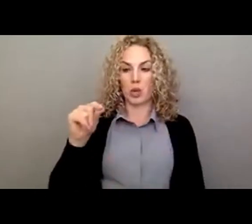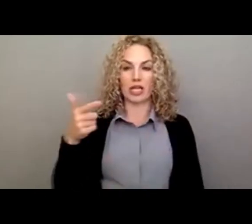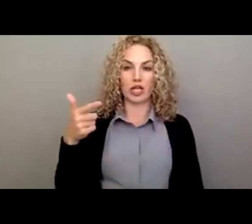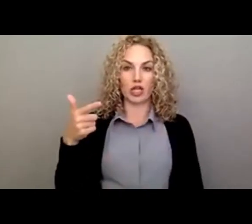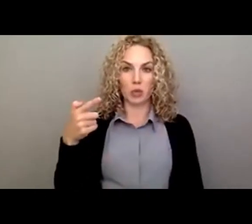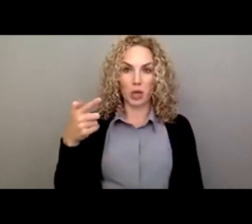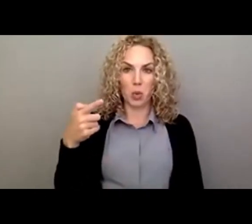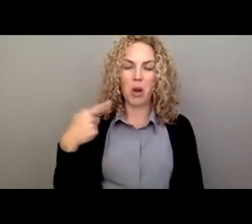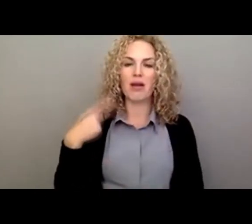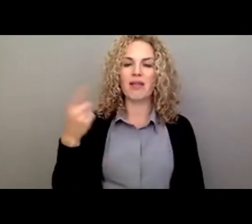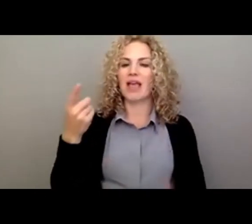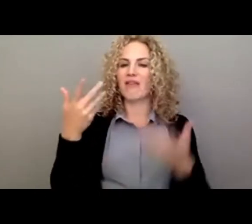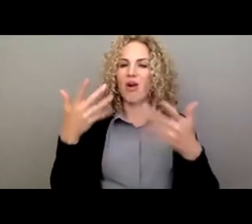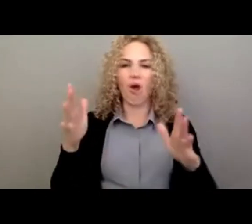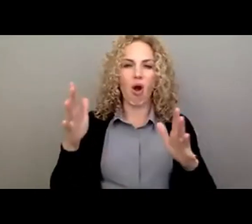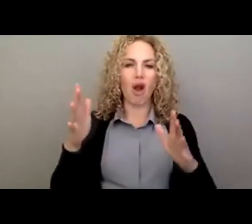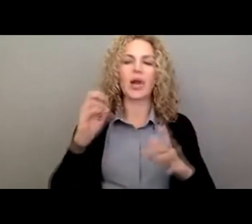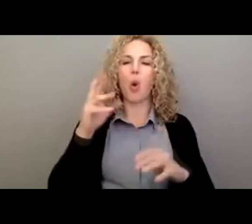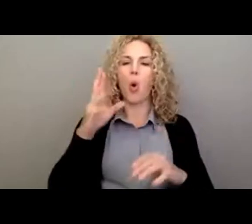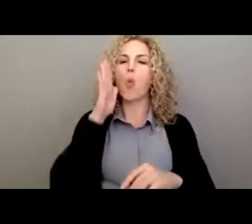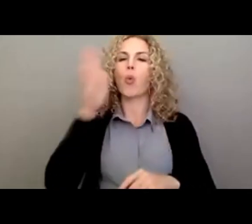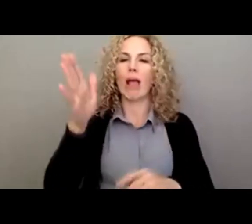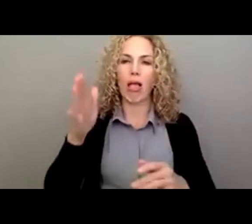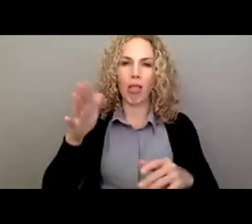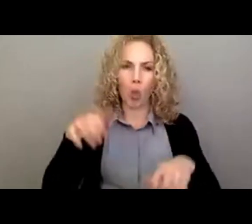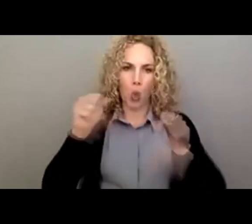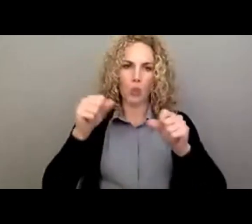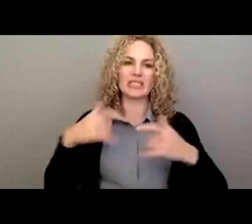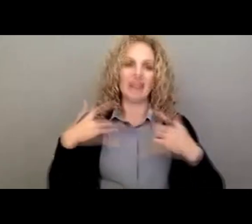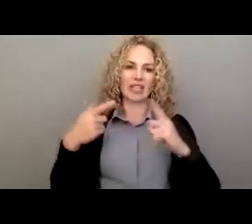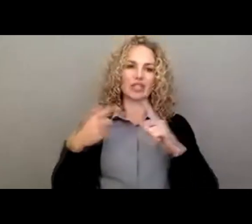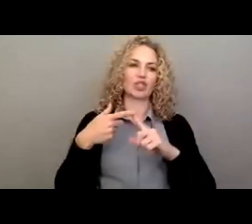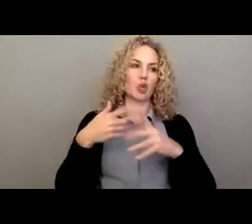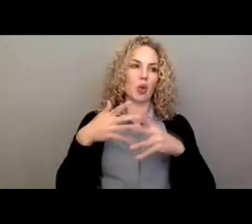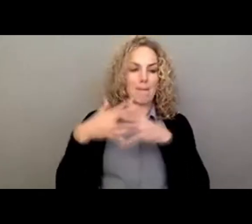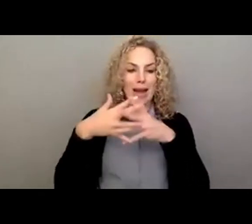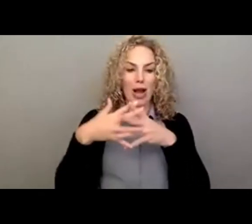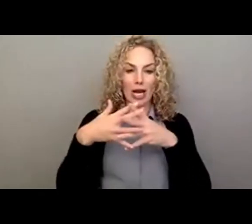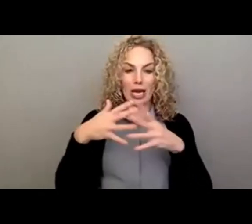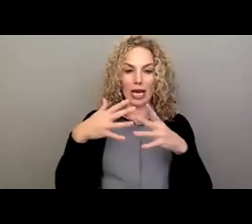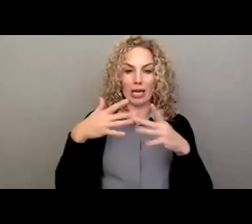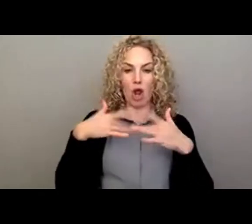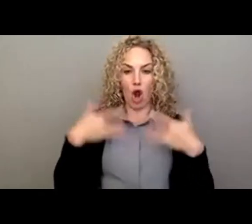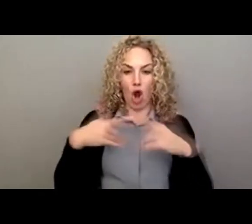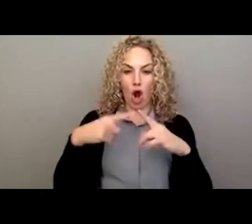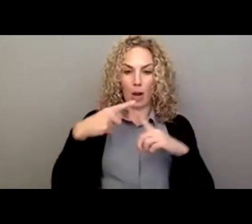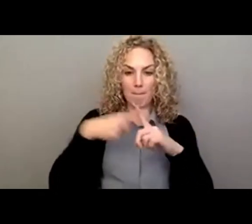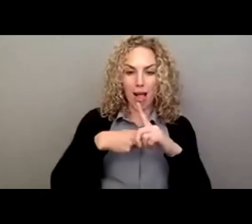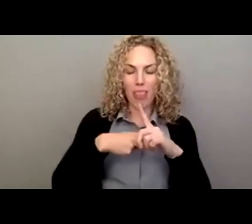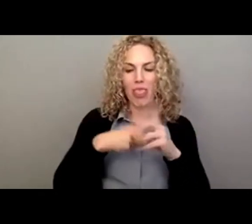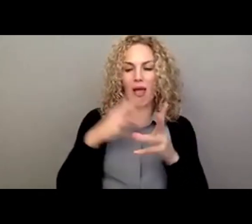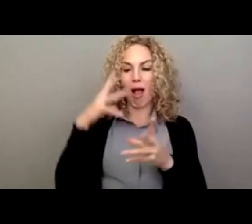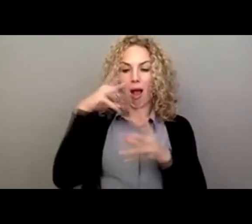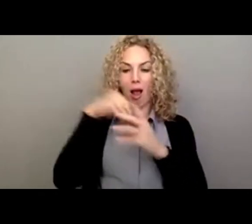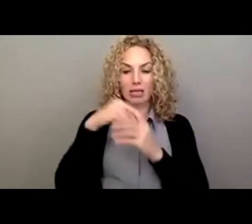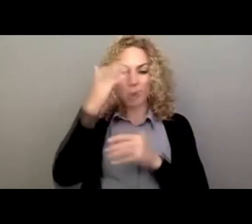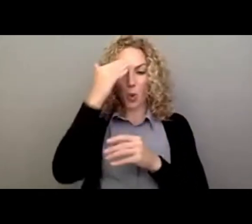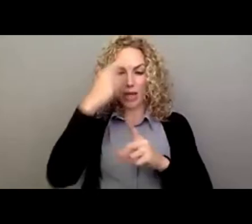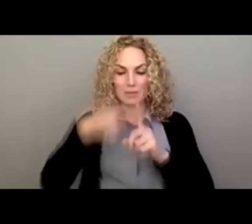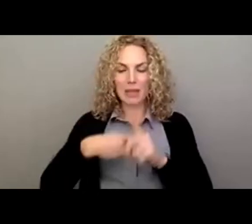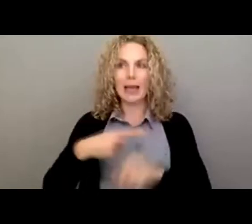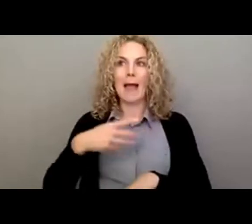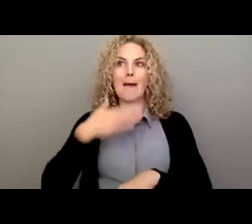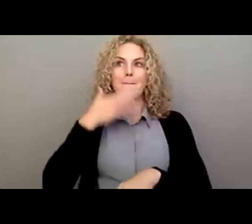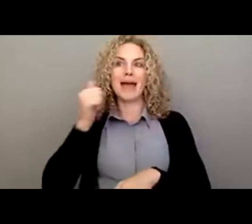they have already or will host events related to the American Heart Month, Autism Awareness Month, Better Hearing and Speech Month,